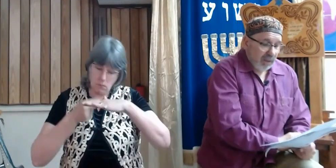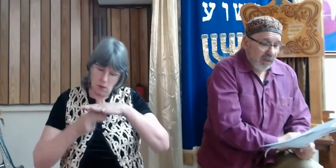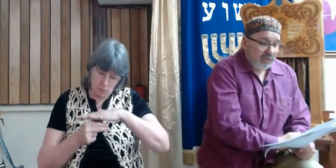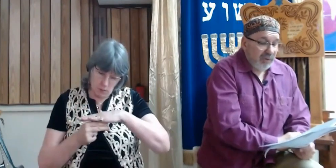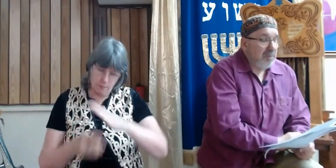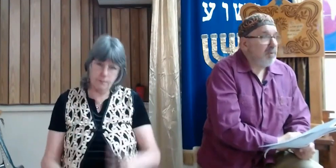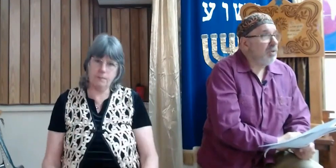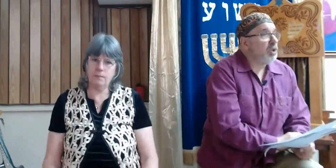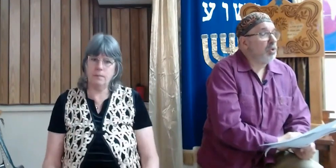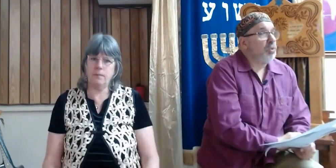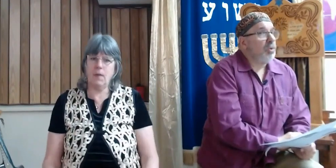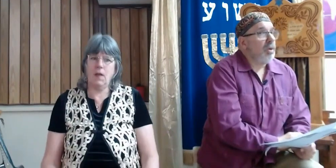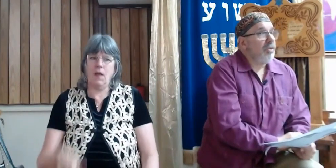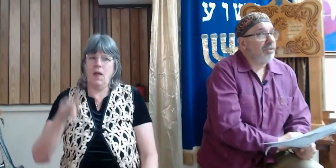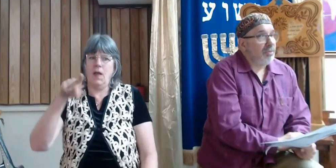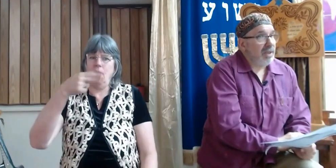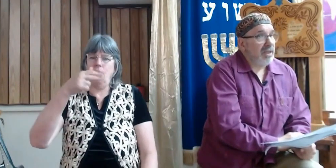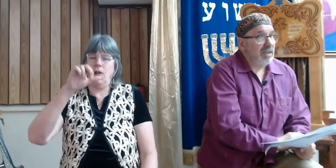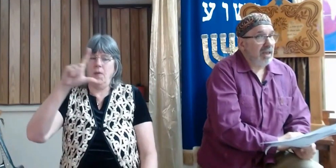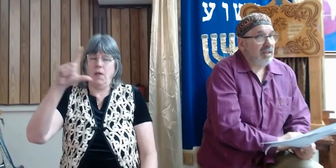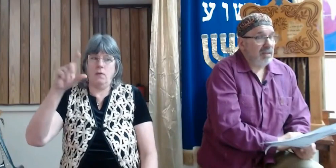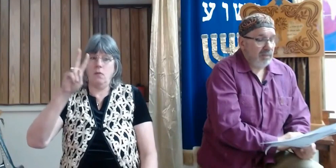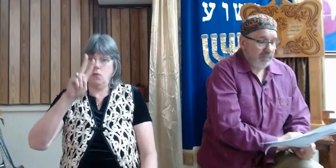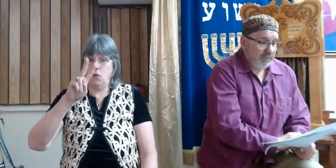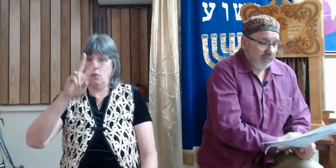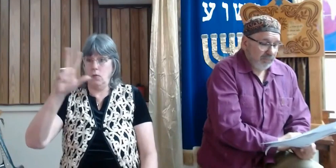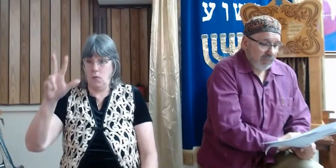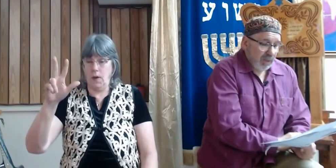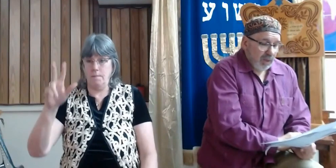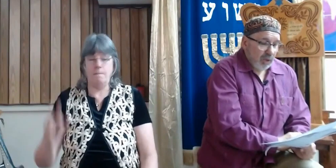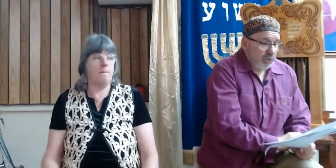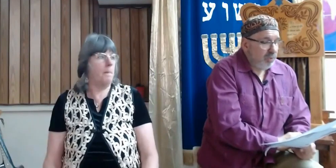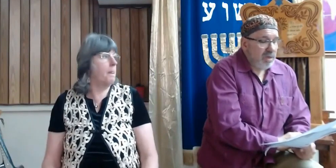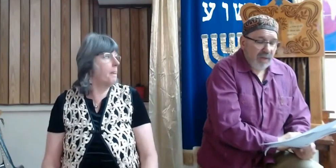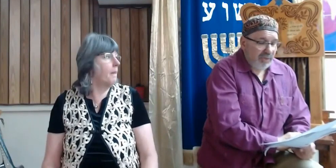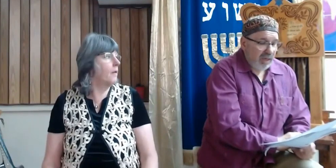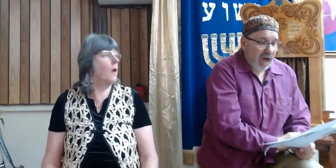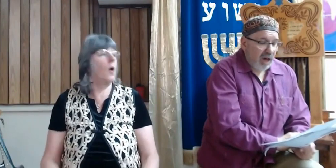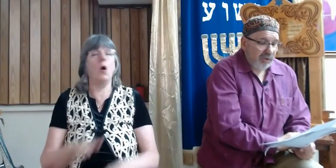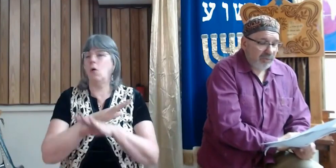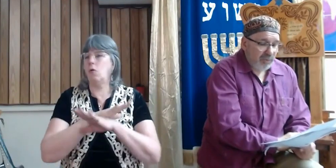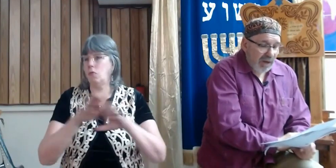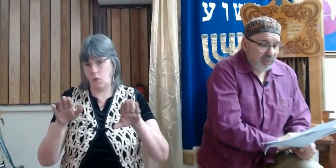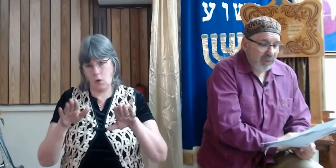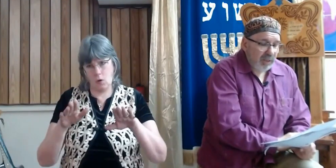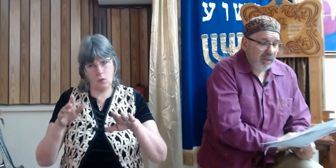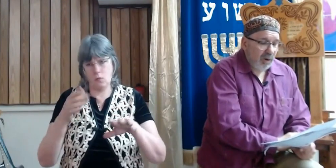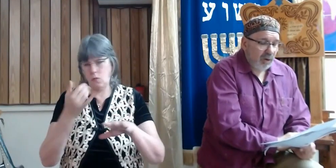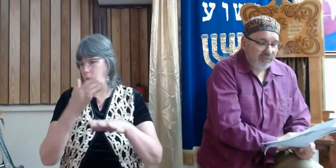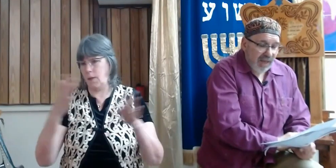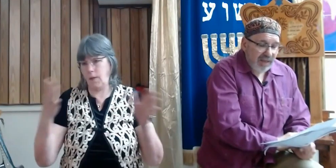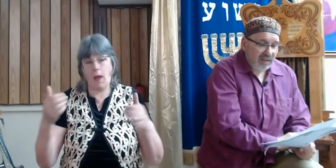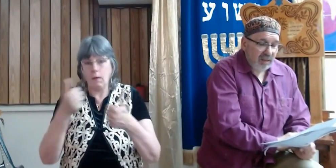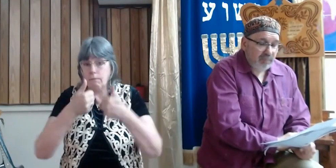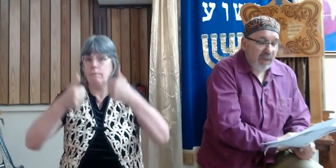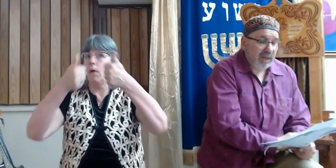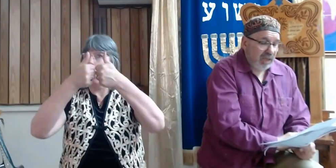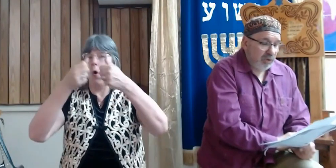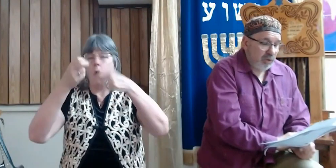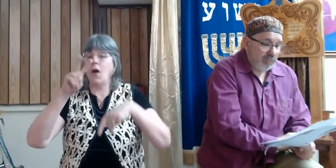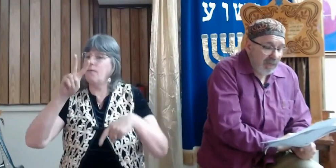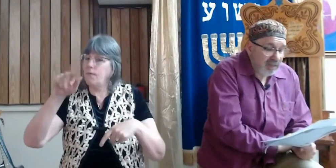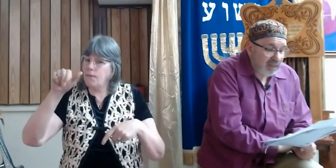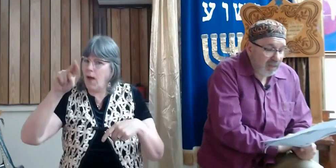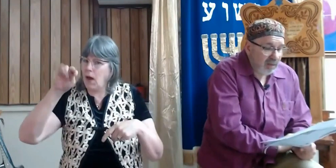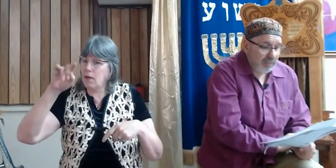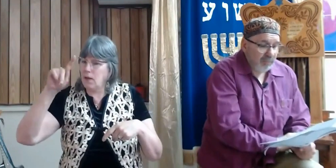In Philippians 2, 3, he says, do nothing out of rivalry or vanity, but